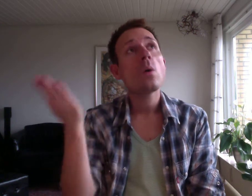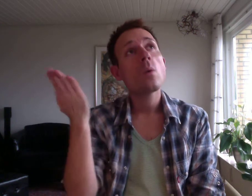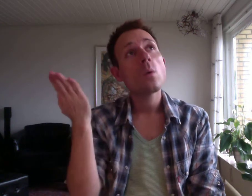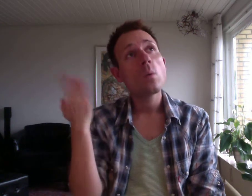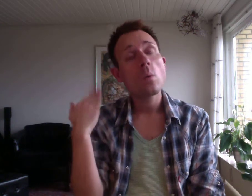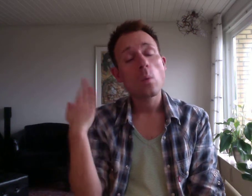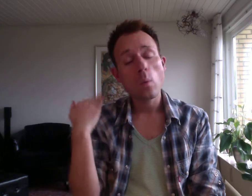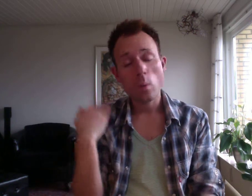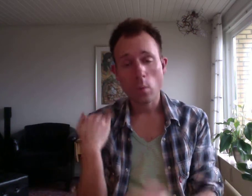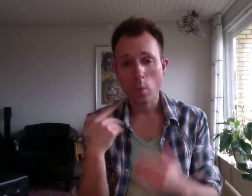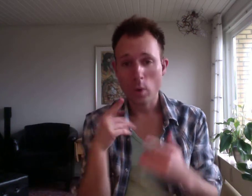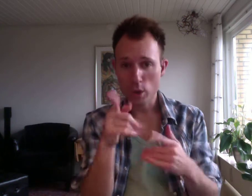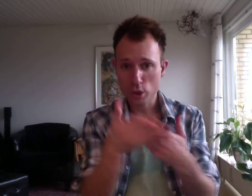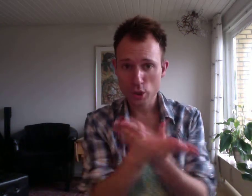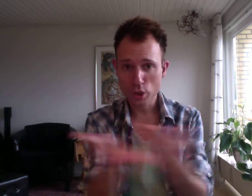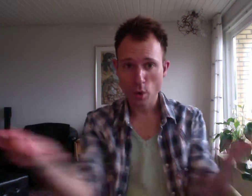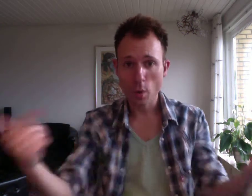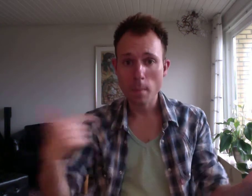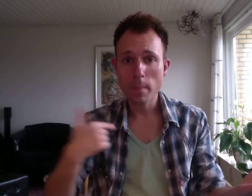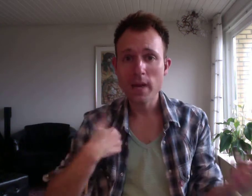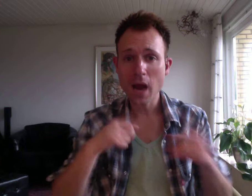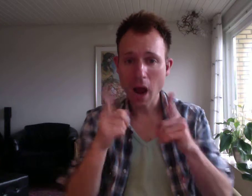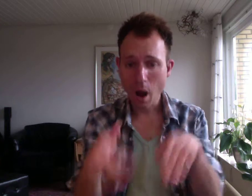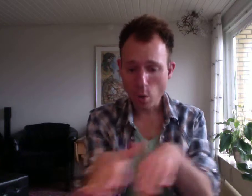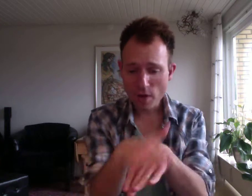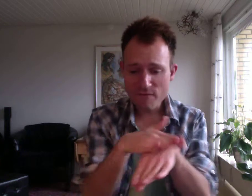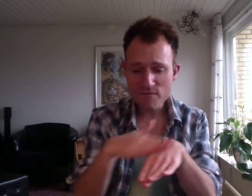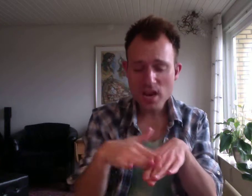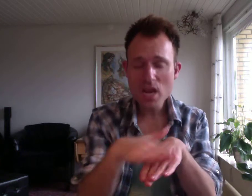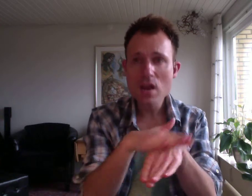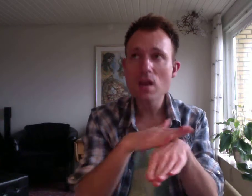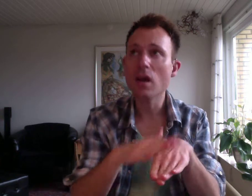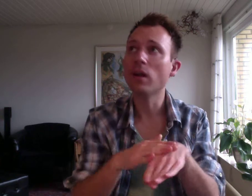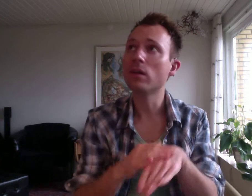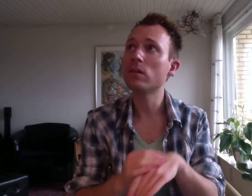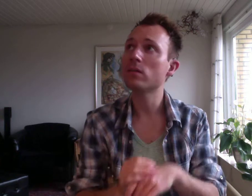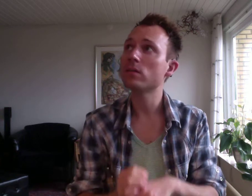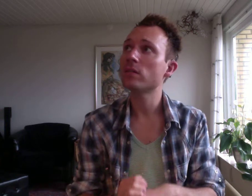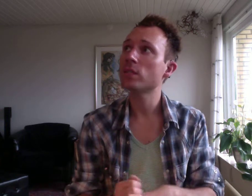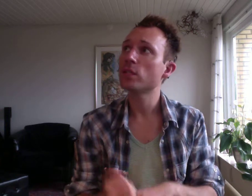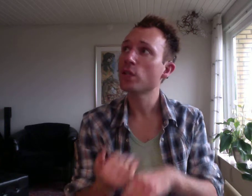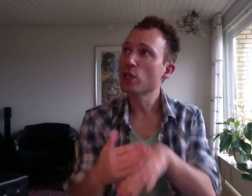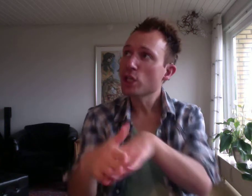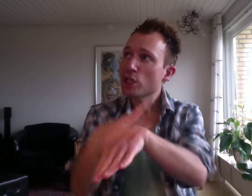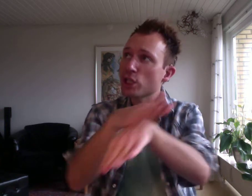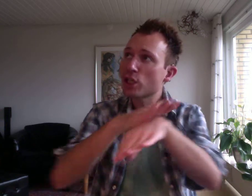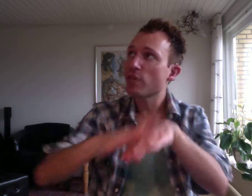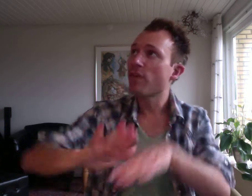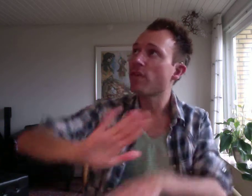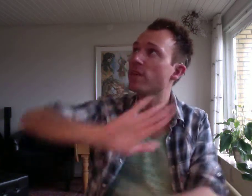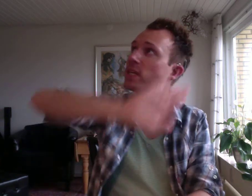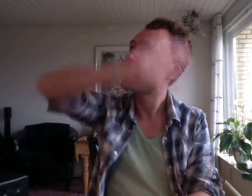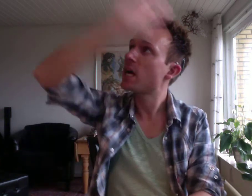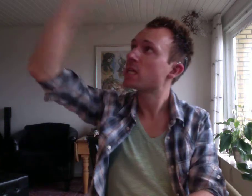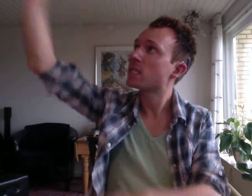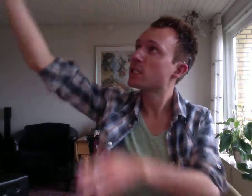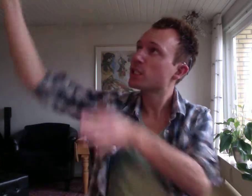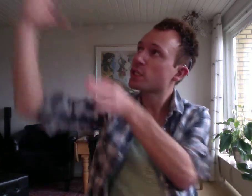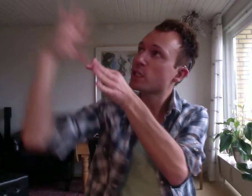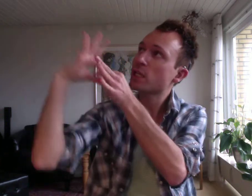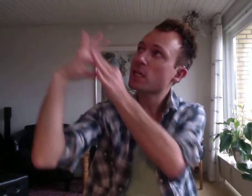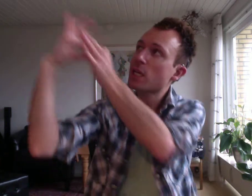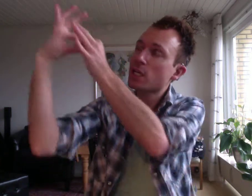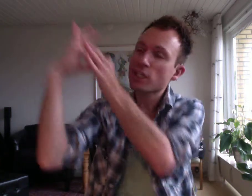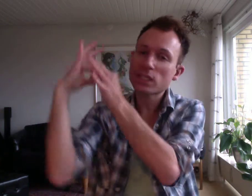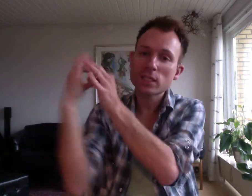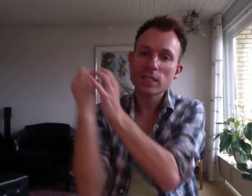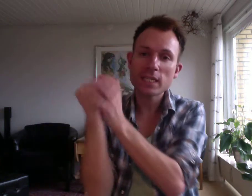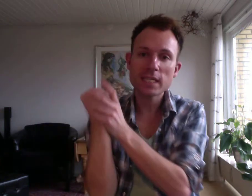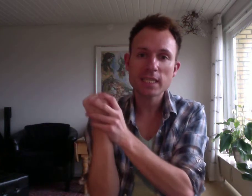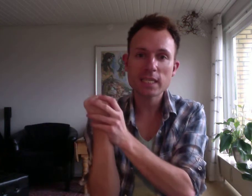Will you show me how it feels To feel the sky within my reach